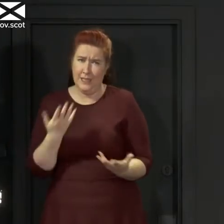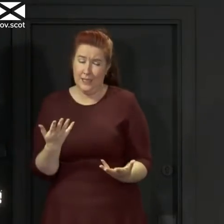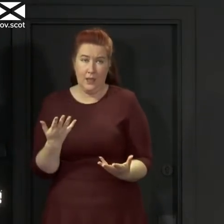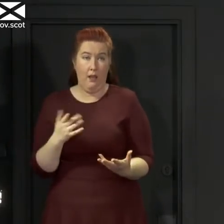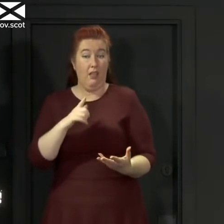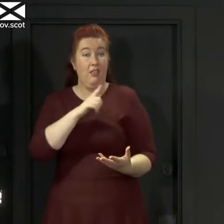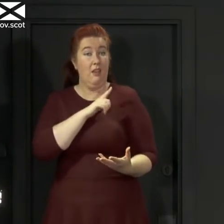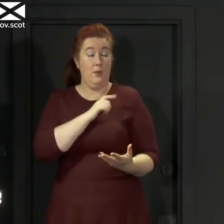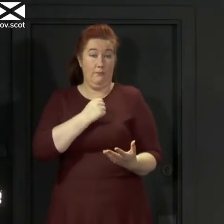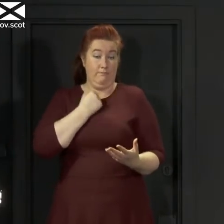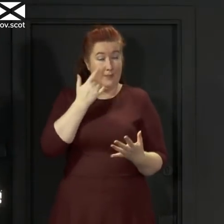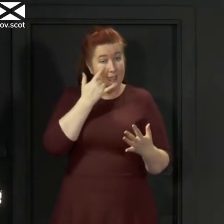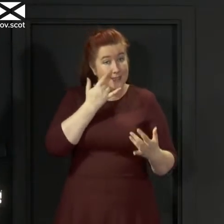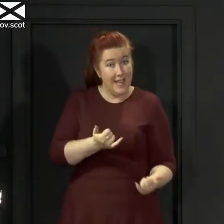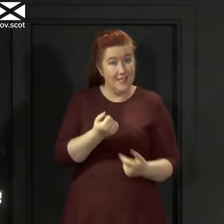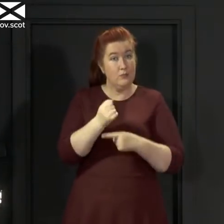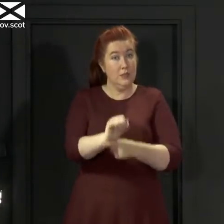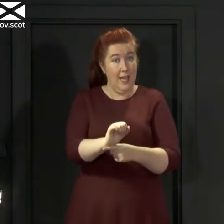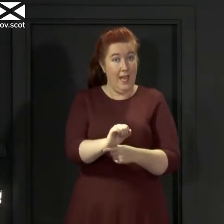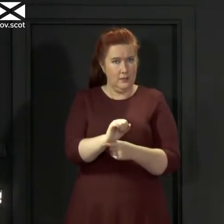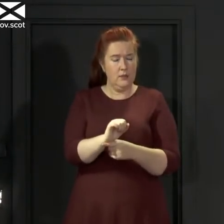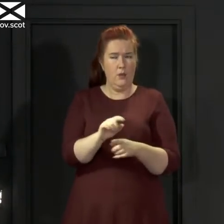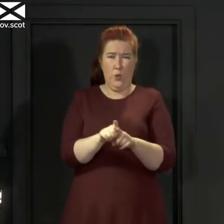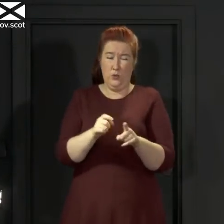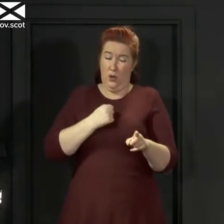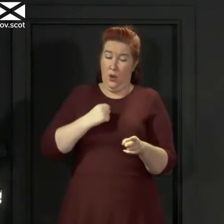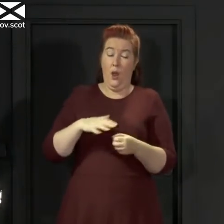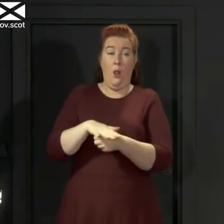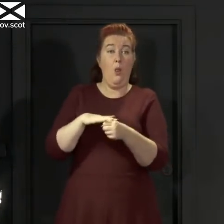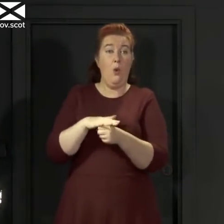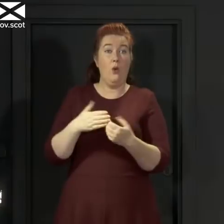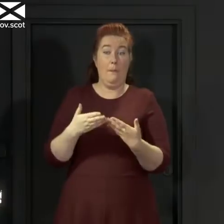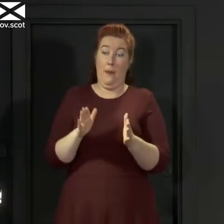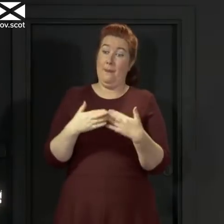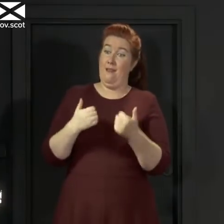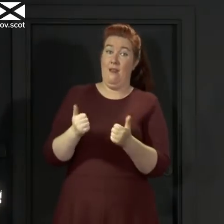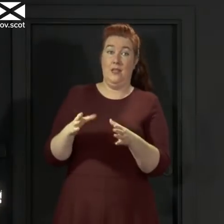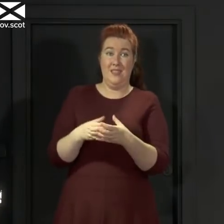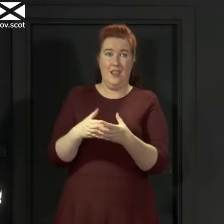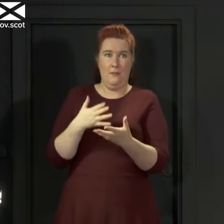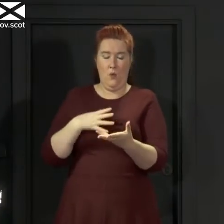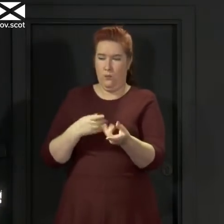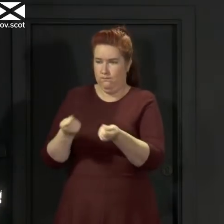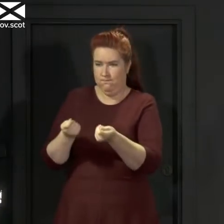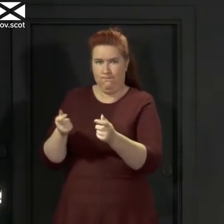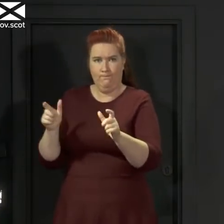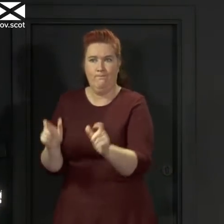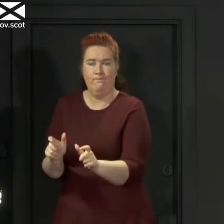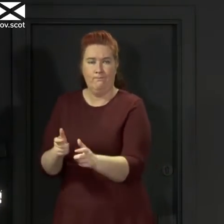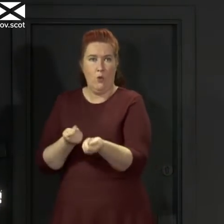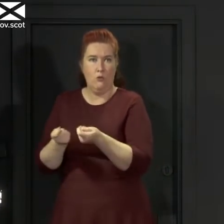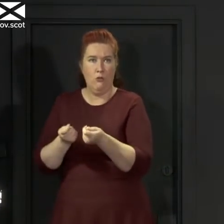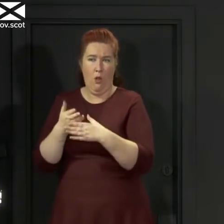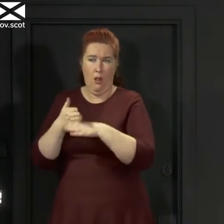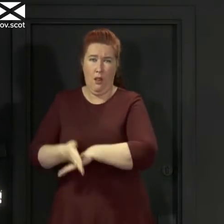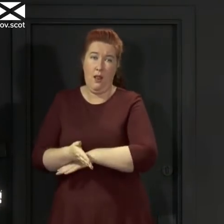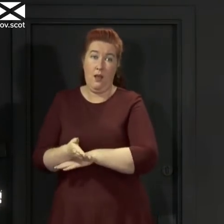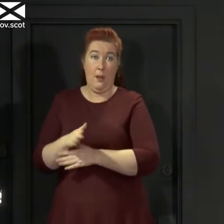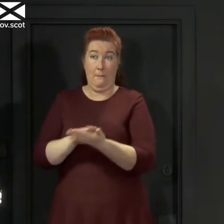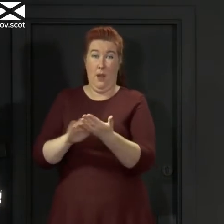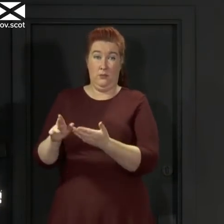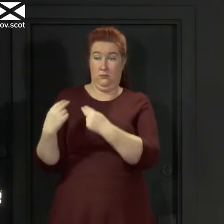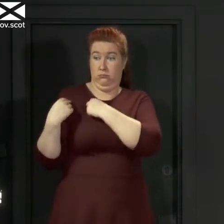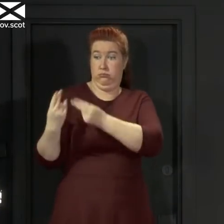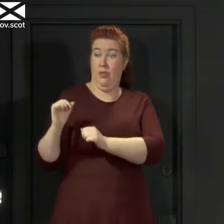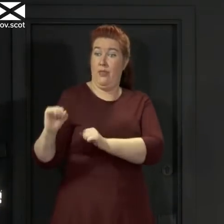and our local public health teams are working incredibly hard to contain outbreaks, it is not just their job. And I think